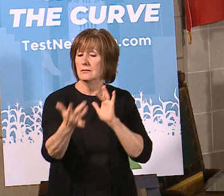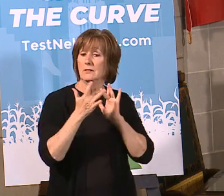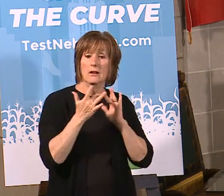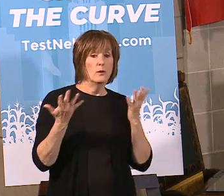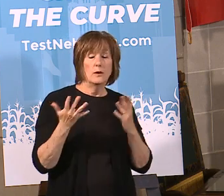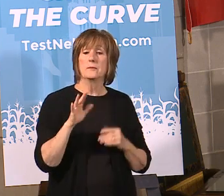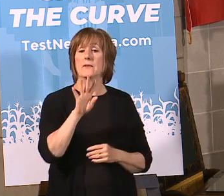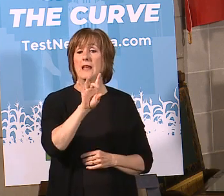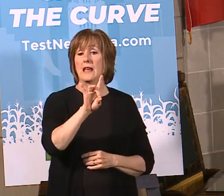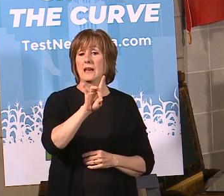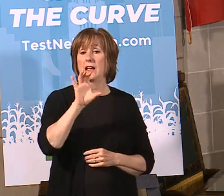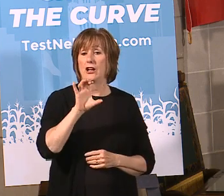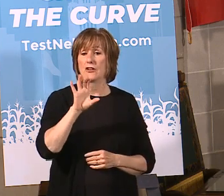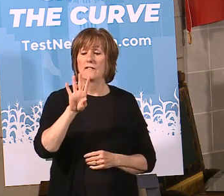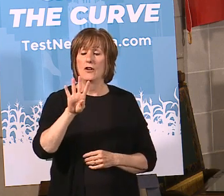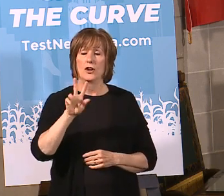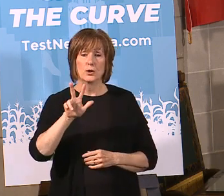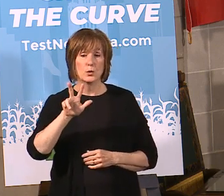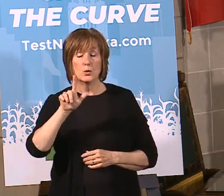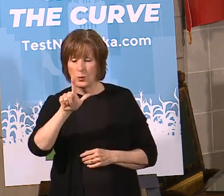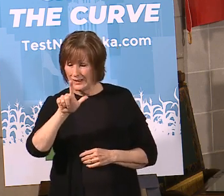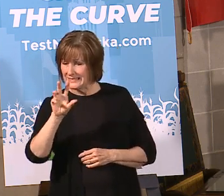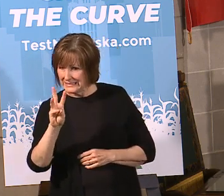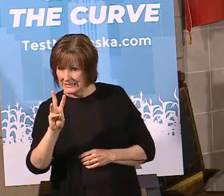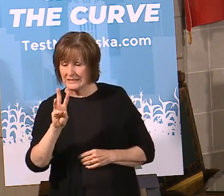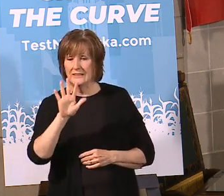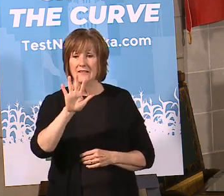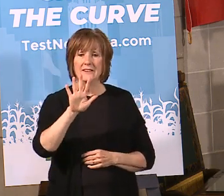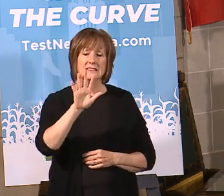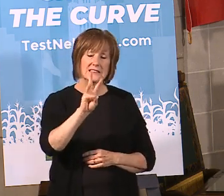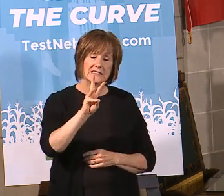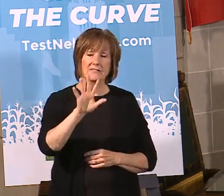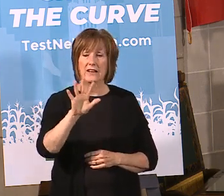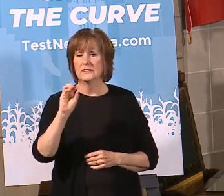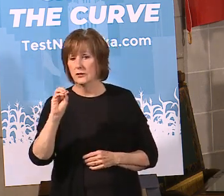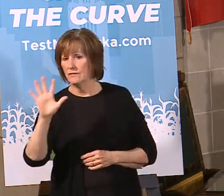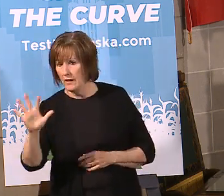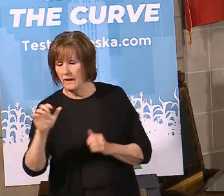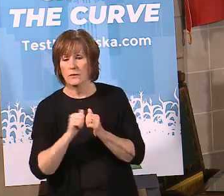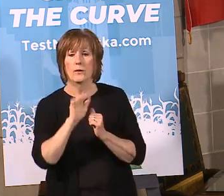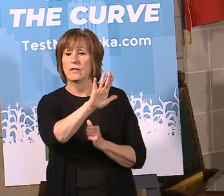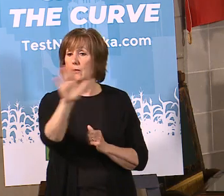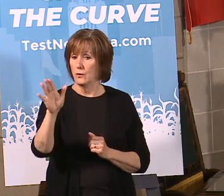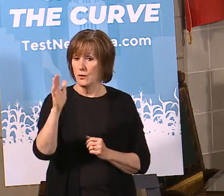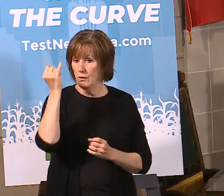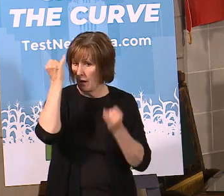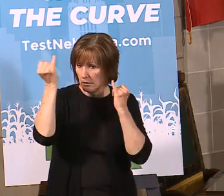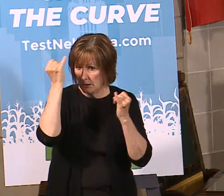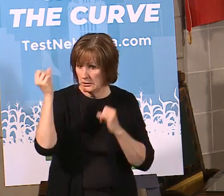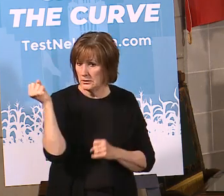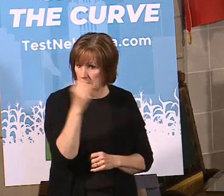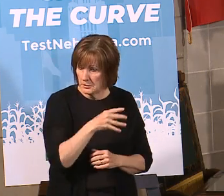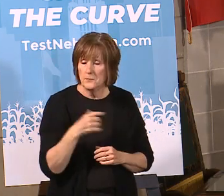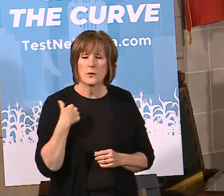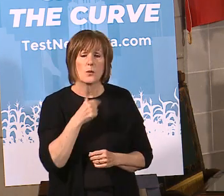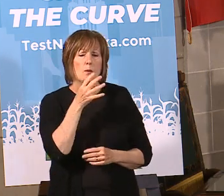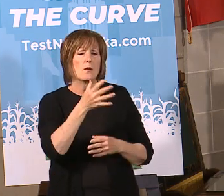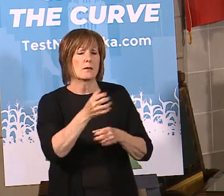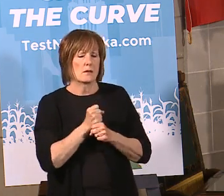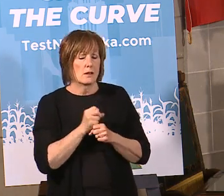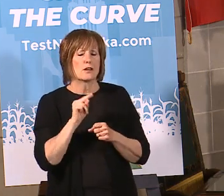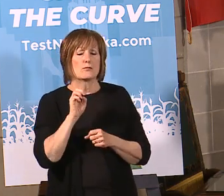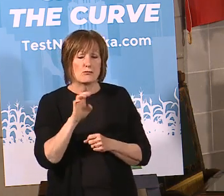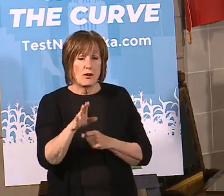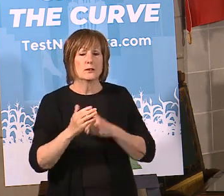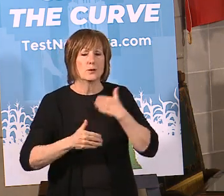phone at 800-426-6505 with your input. Together we're going to get Nebraska